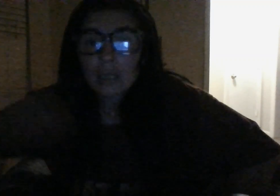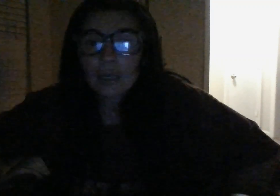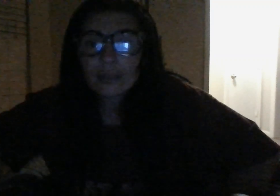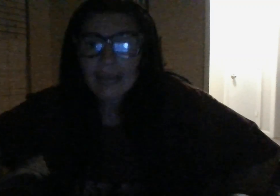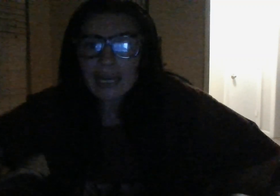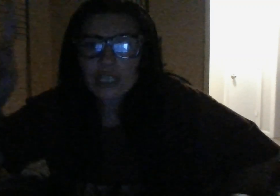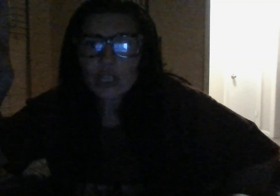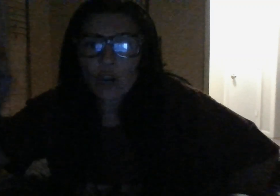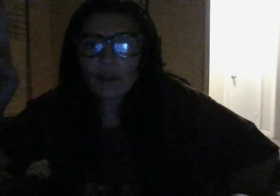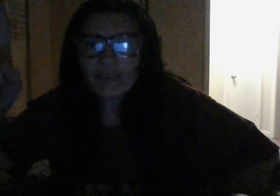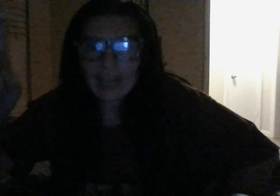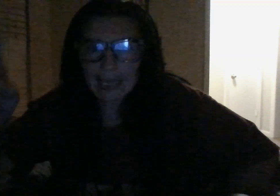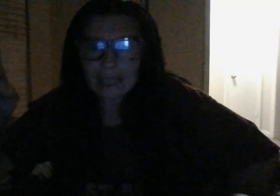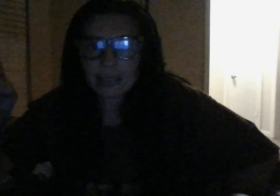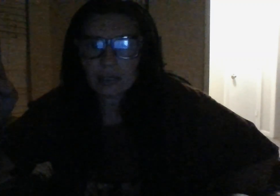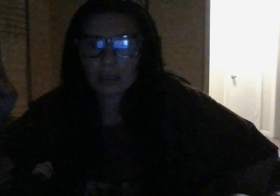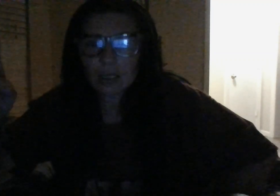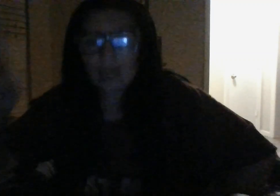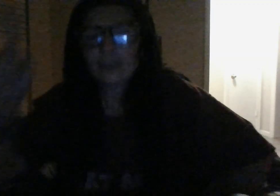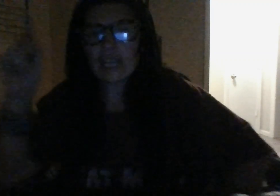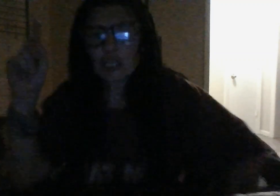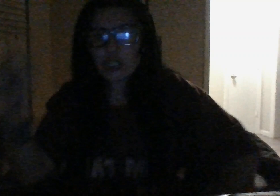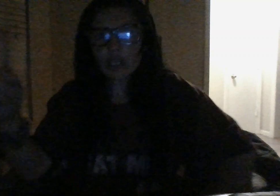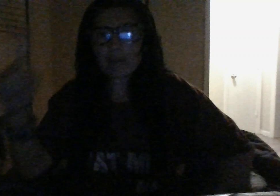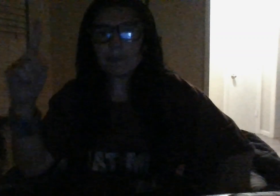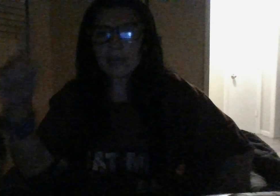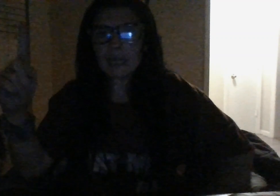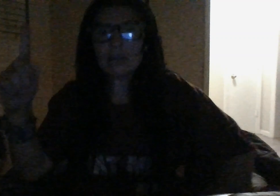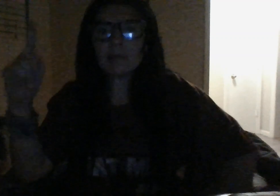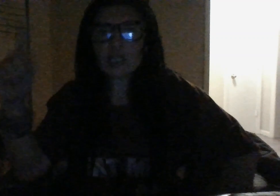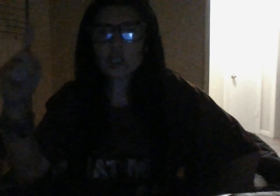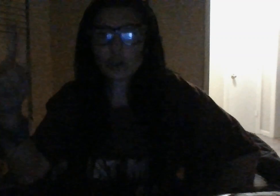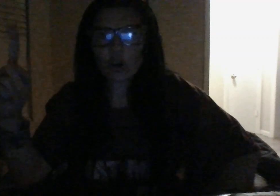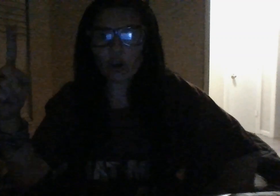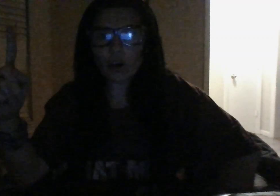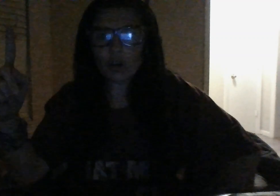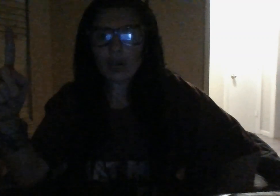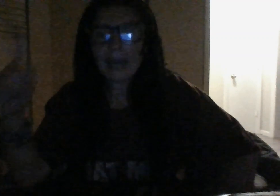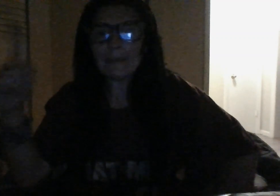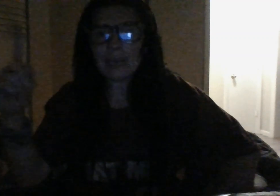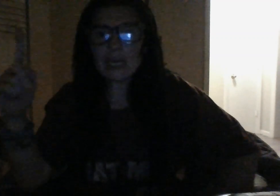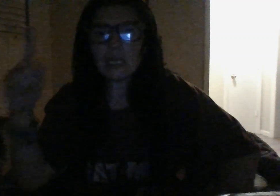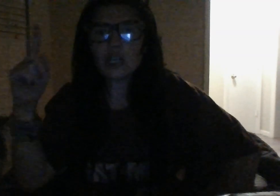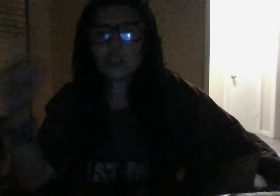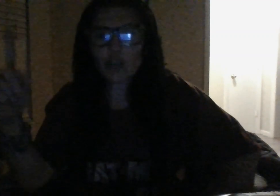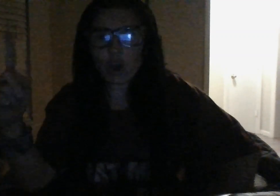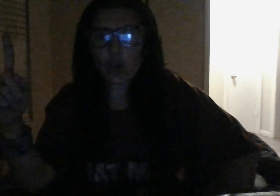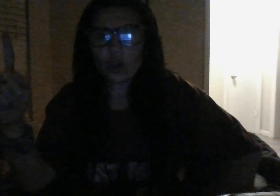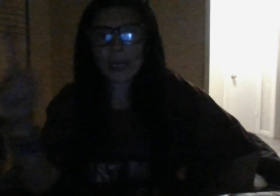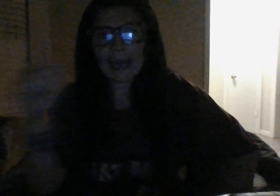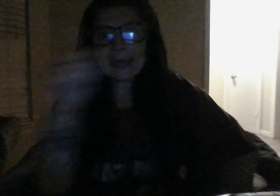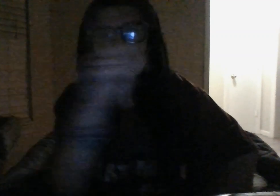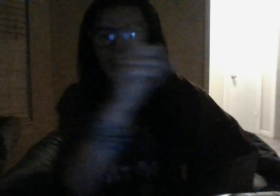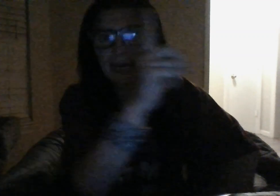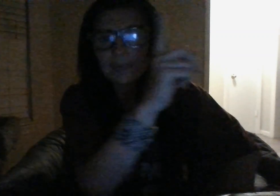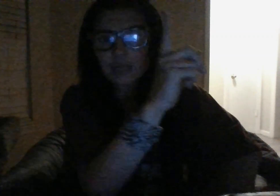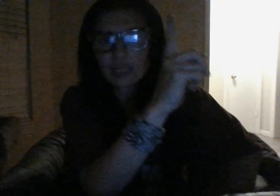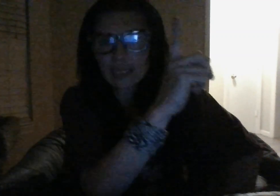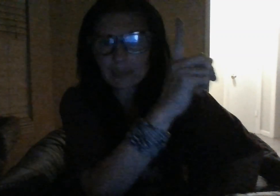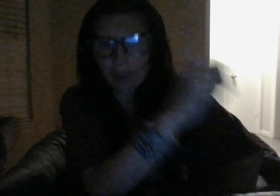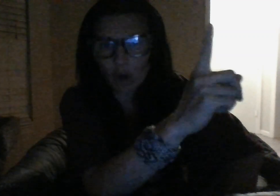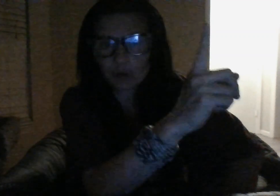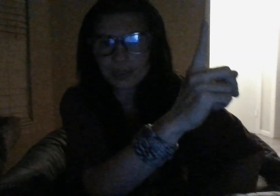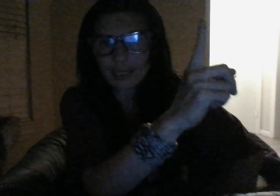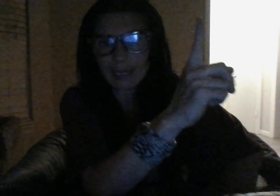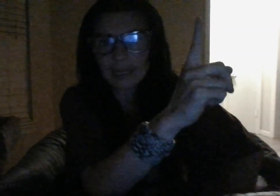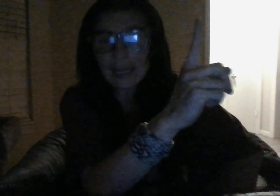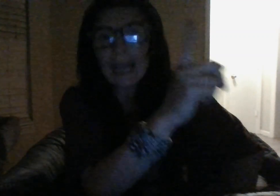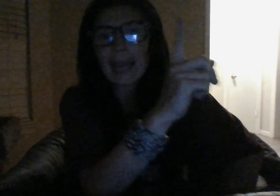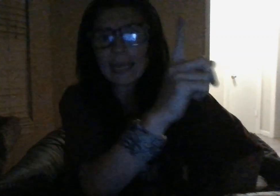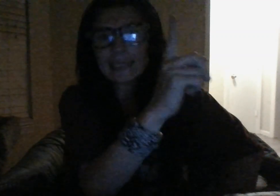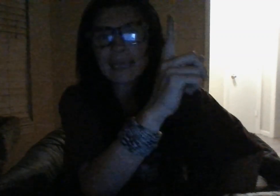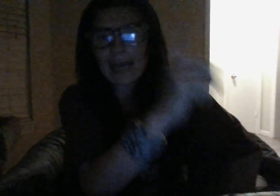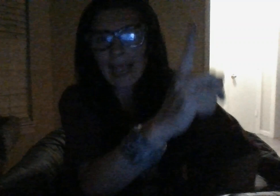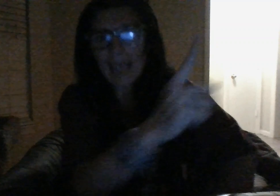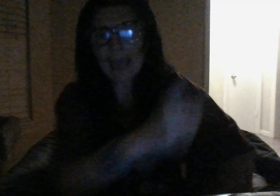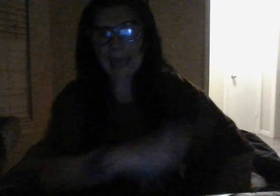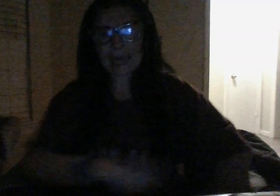they deserve it they should have been mature and been an adult and came to this person and said hey